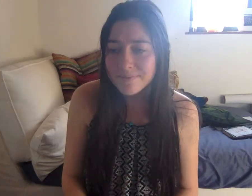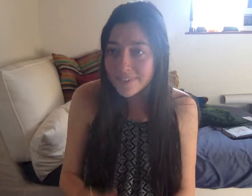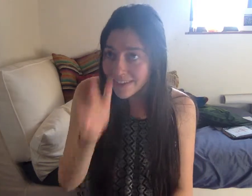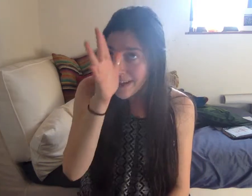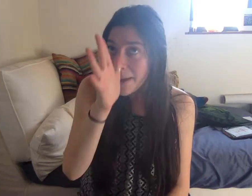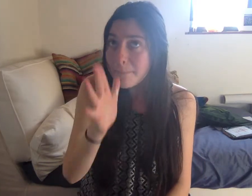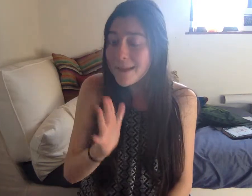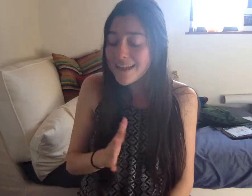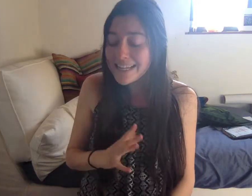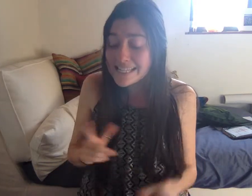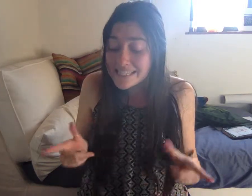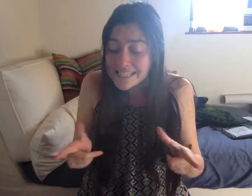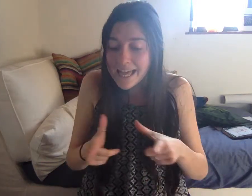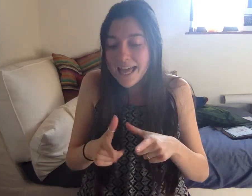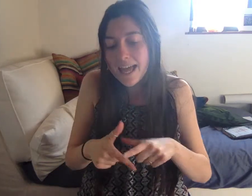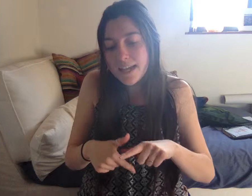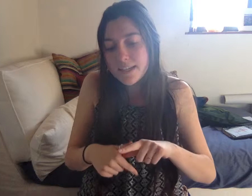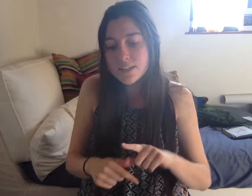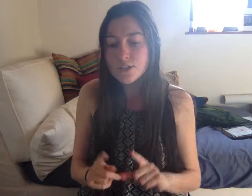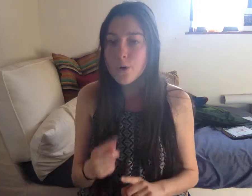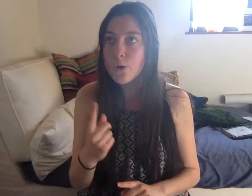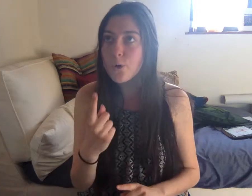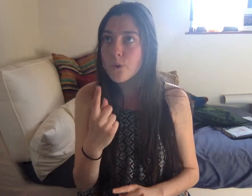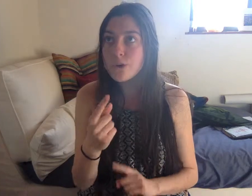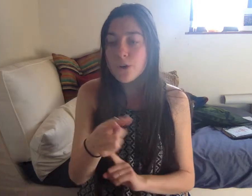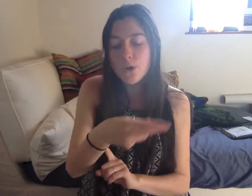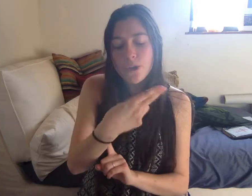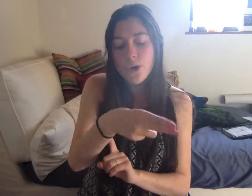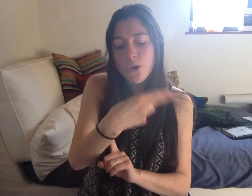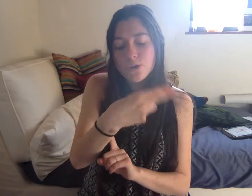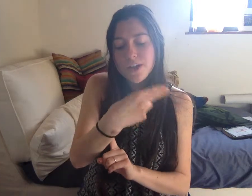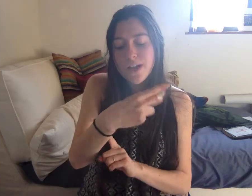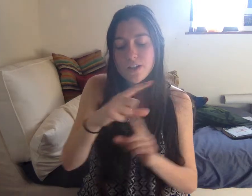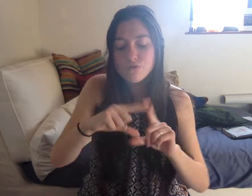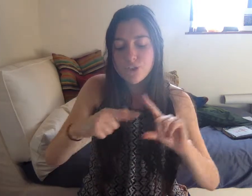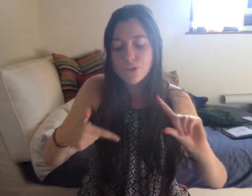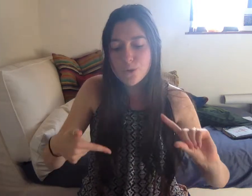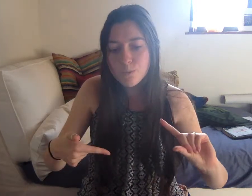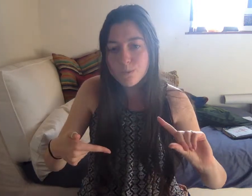The man inside is going to a hotel room.